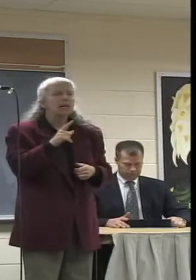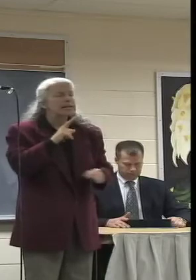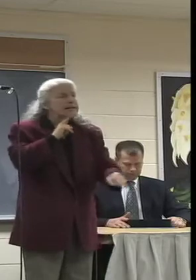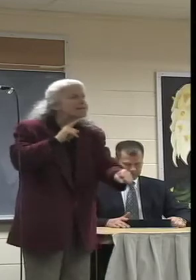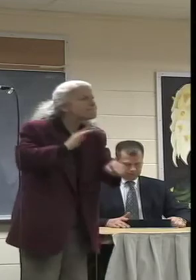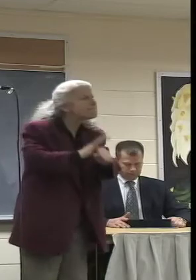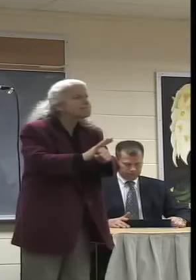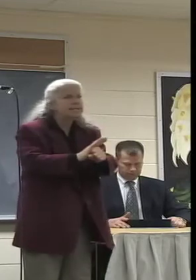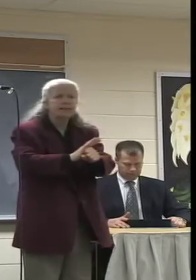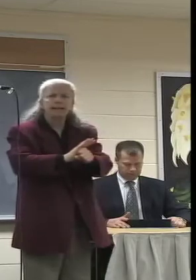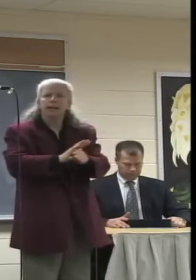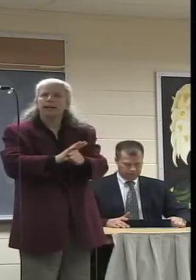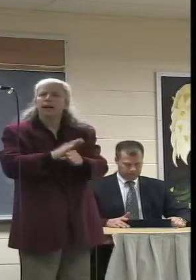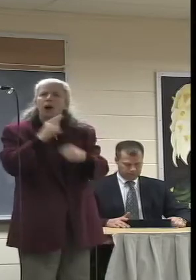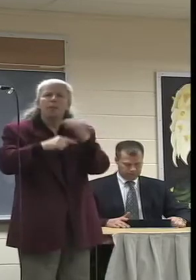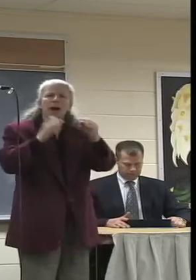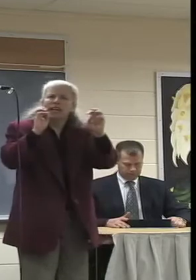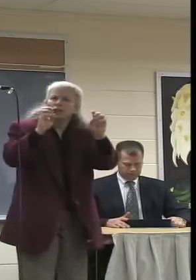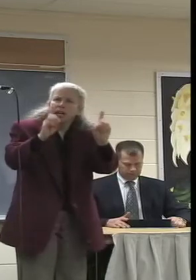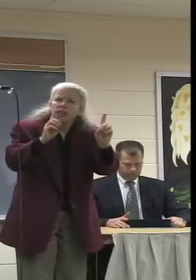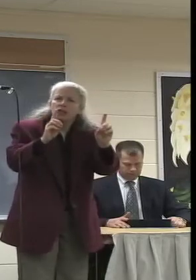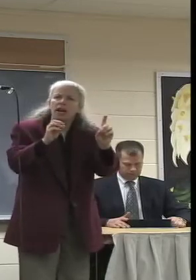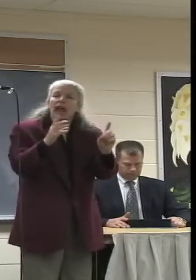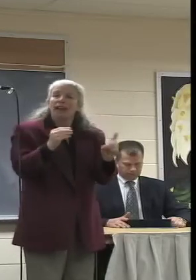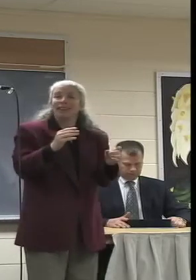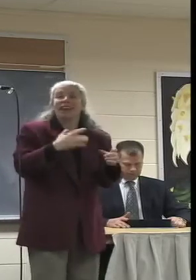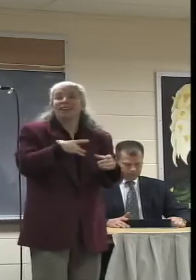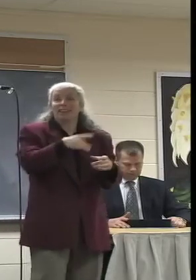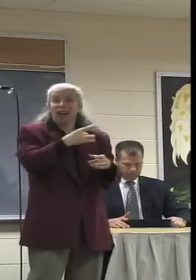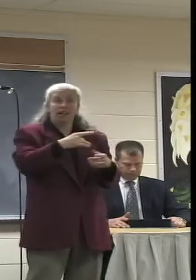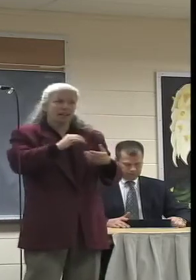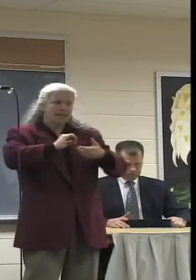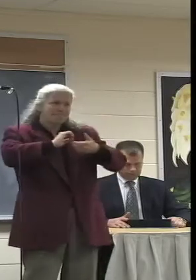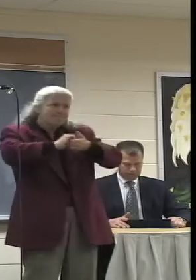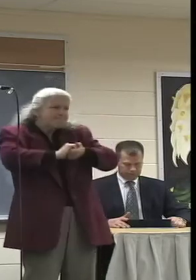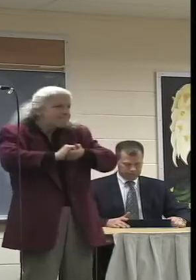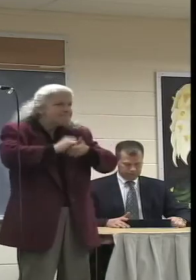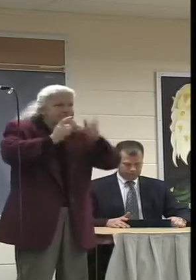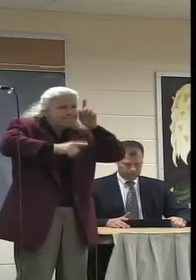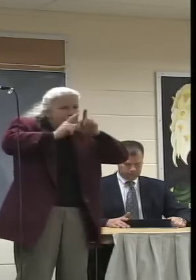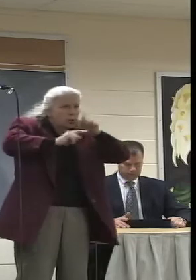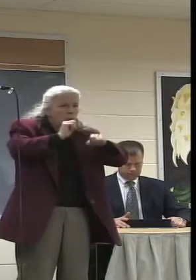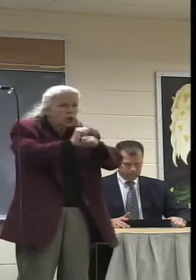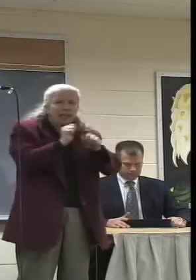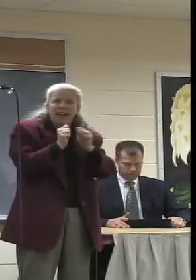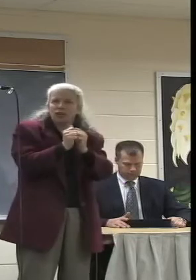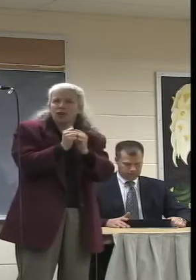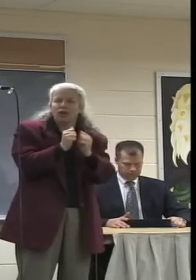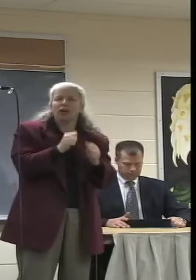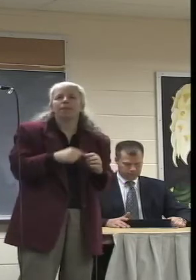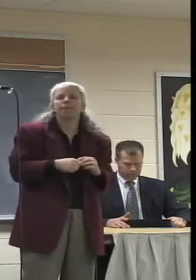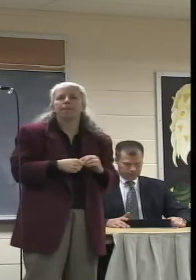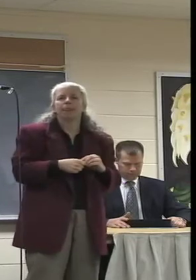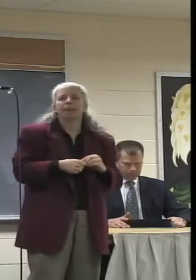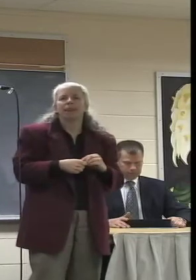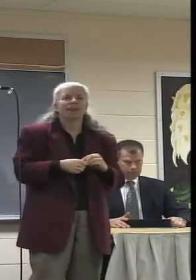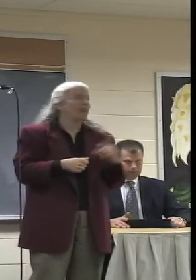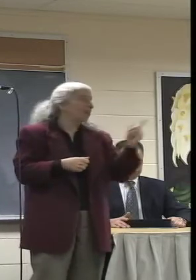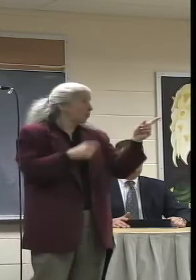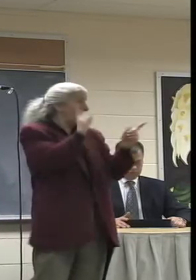more importantly, to collaborating as I am. And I am all about collaboration. One minute. Thank you.